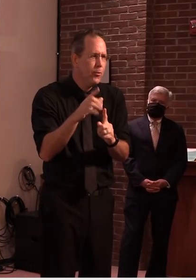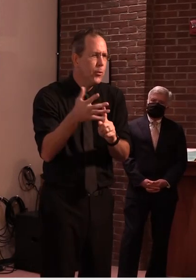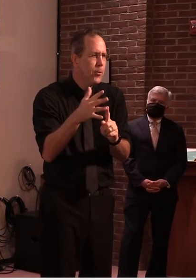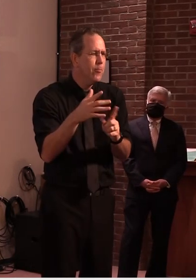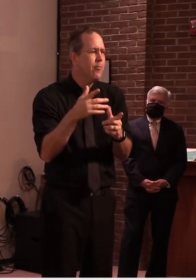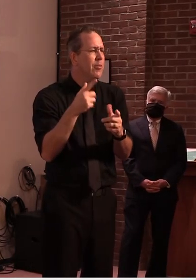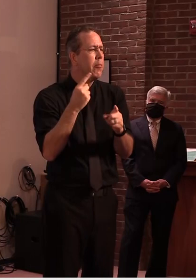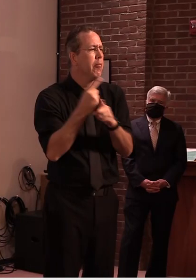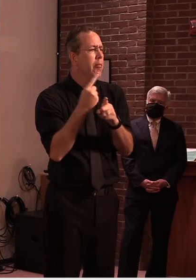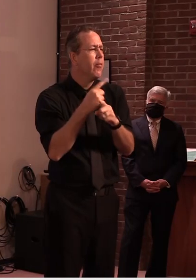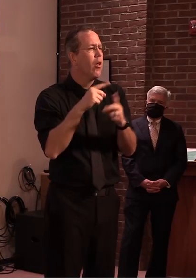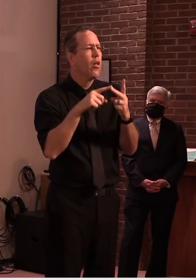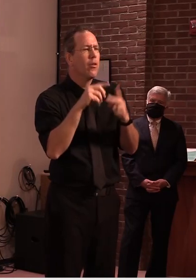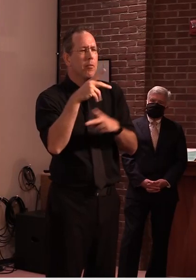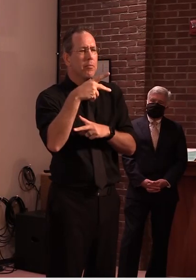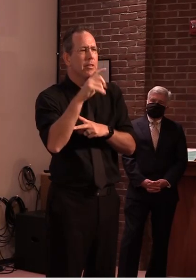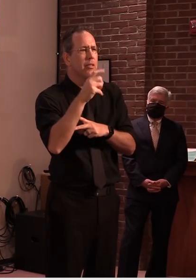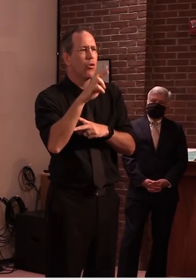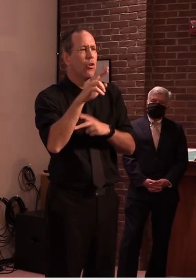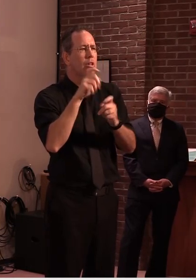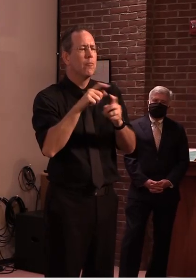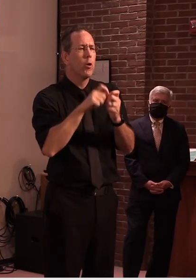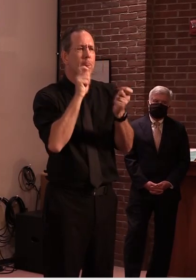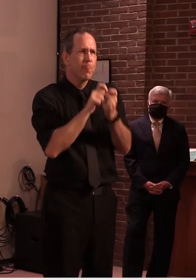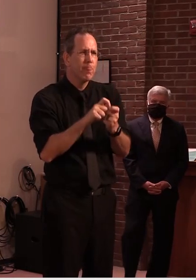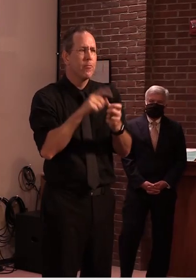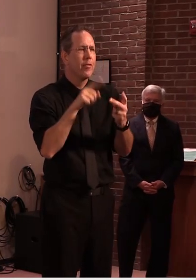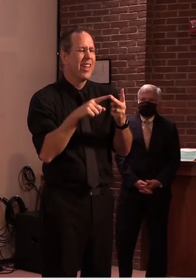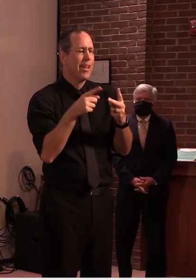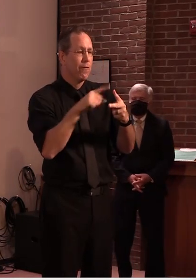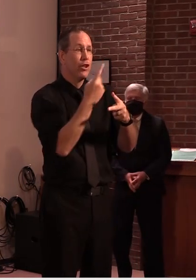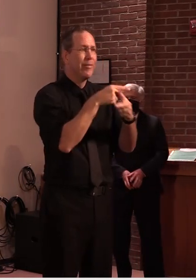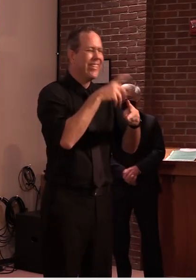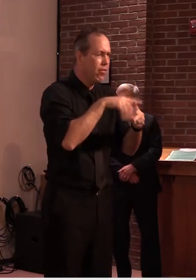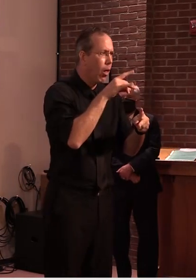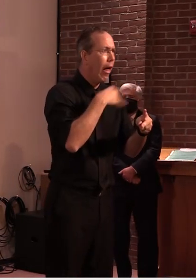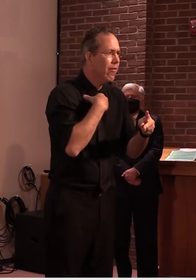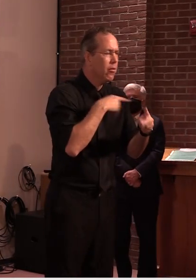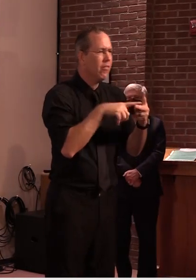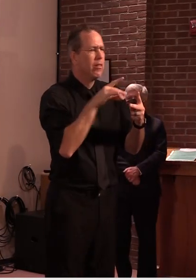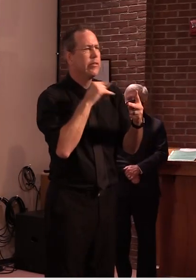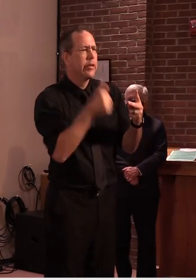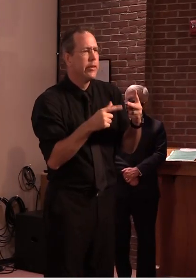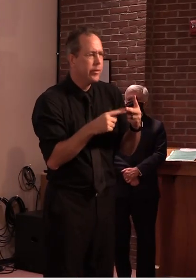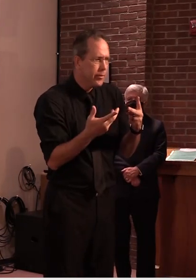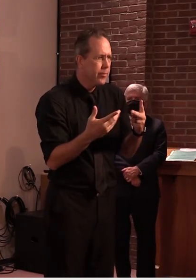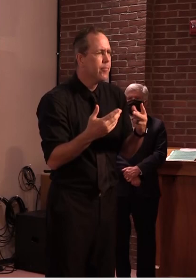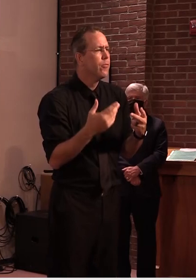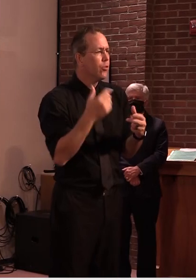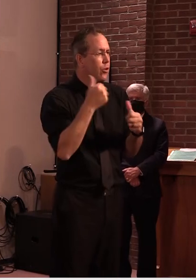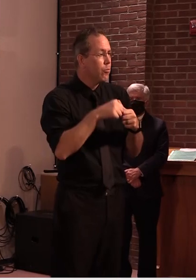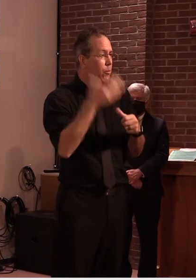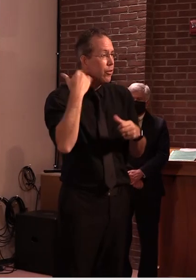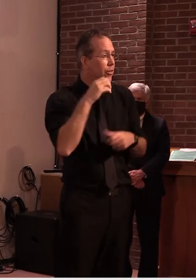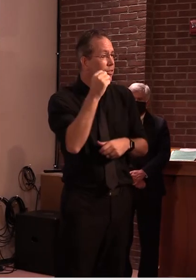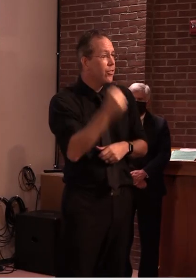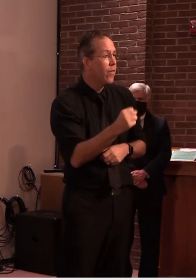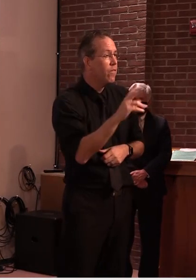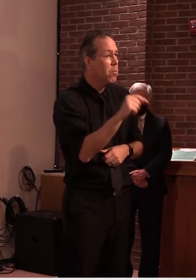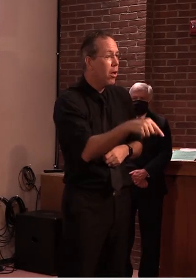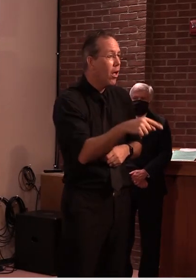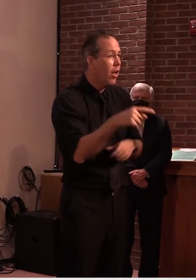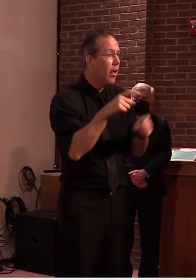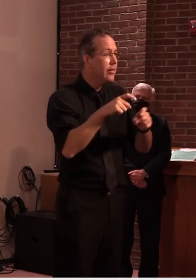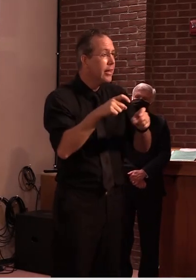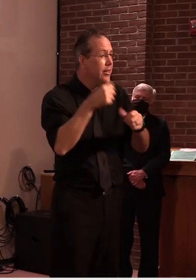had some issues uh in here in vermont with an antigen test so they aren't foolproof um so we'll have to wait